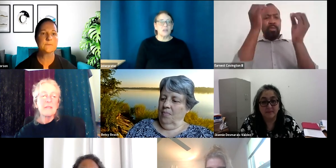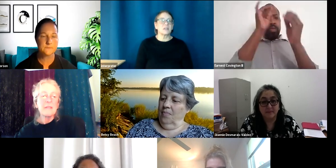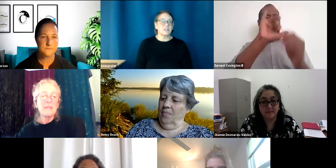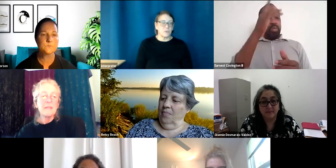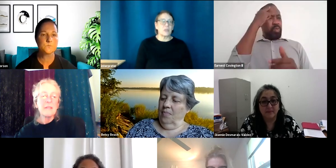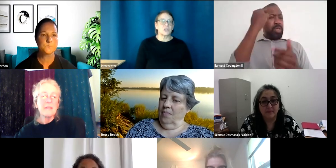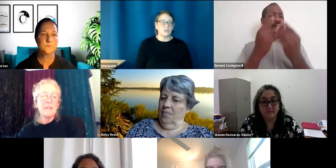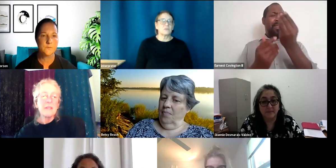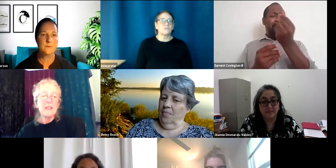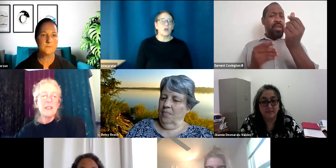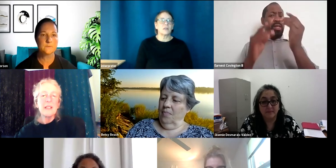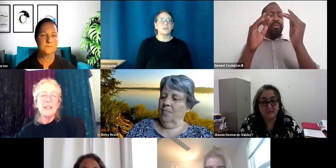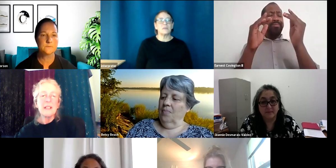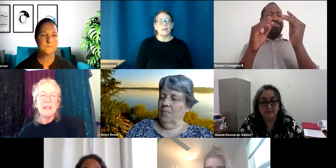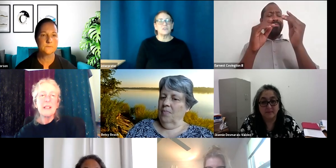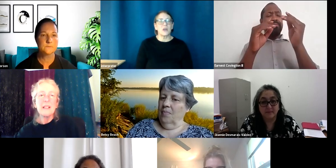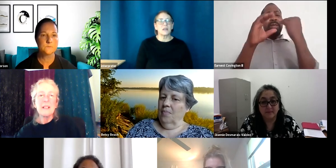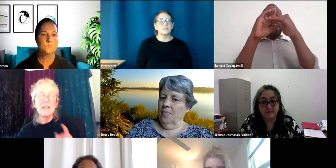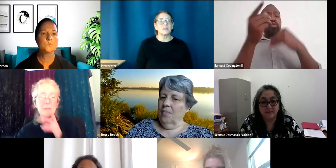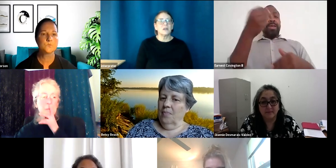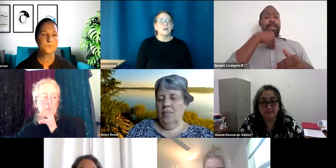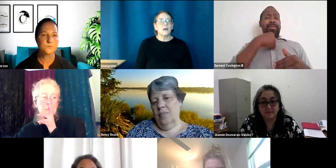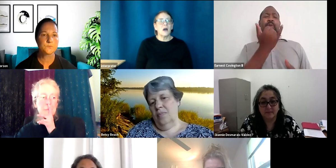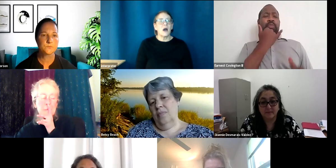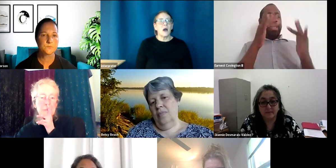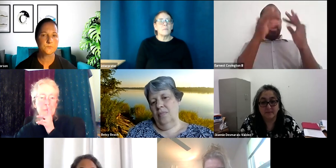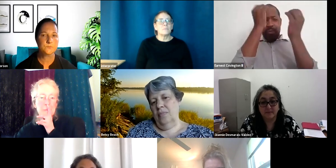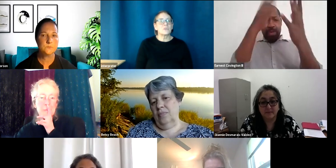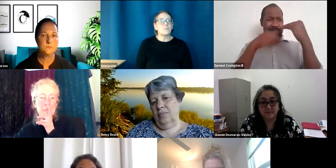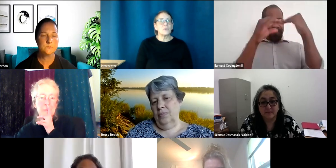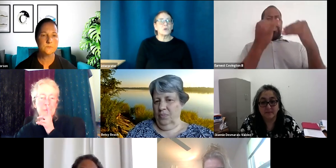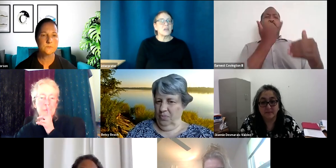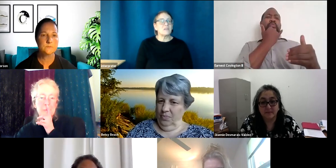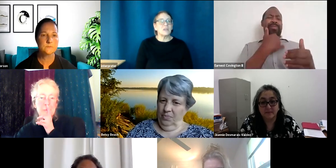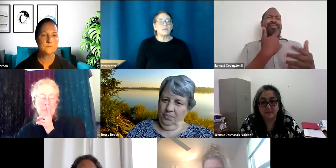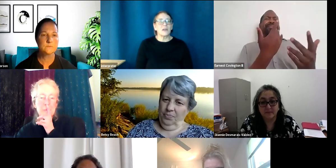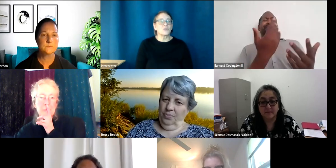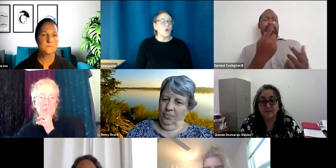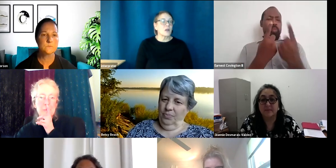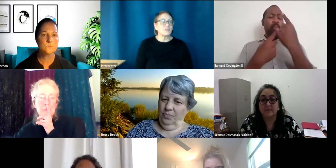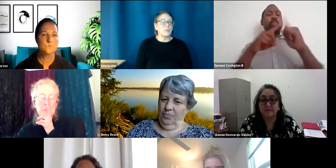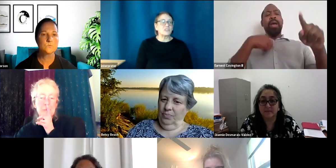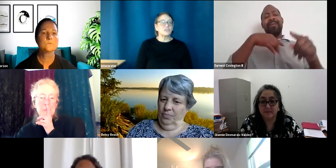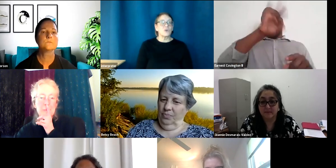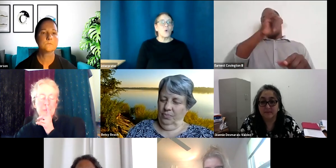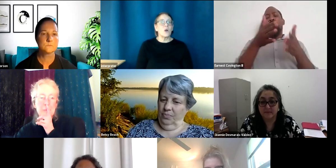contact information, right? Like email address. Um, some people gave me like the wrong information. So,